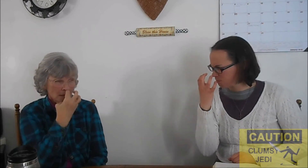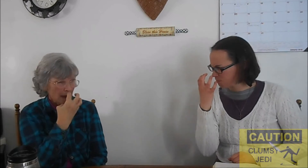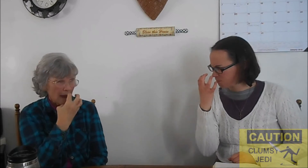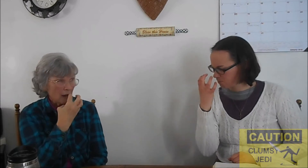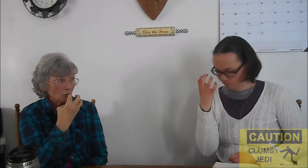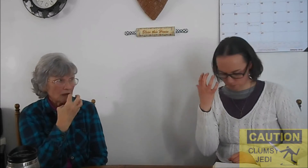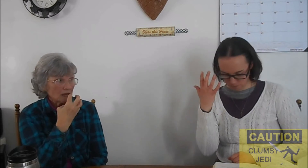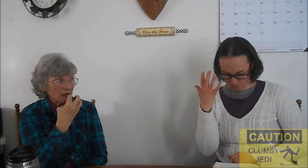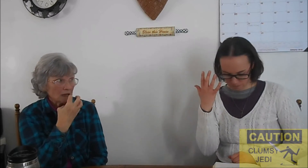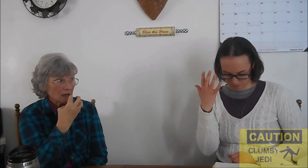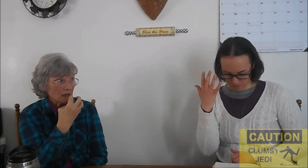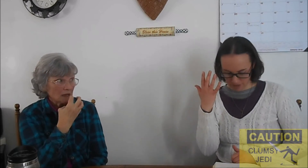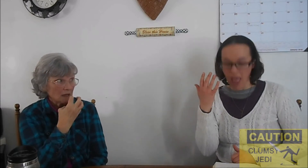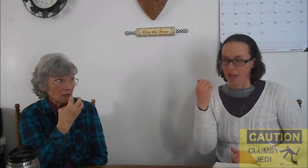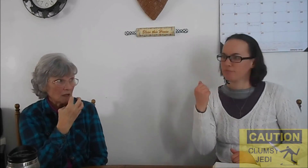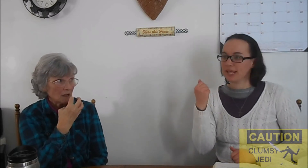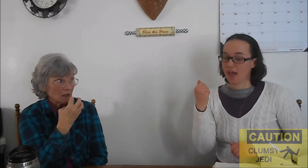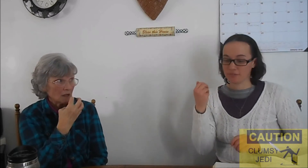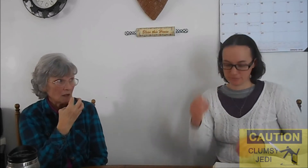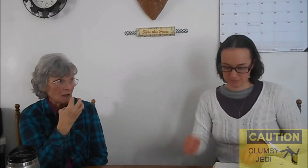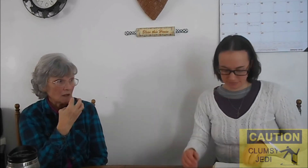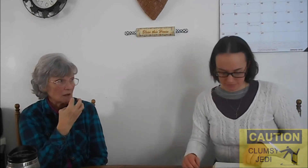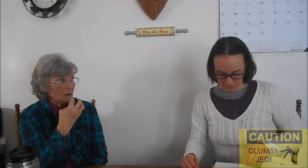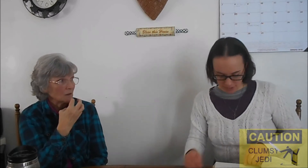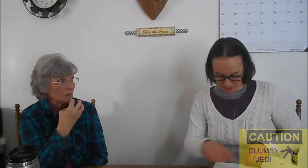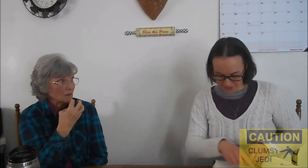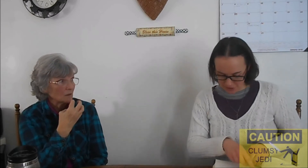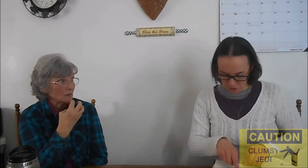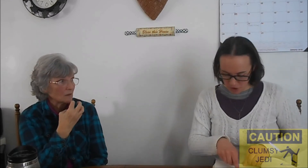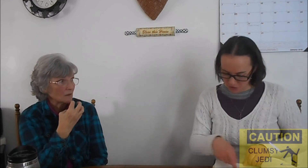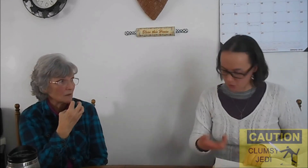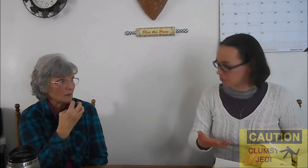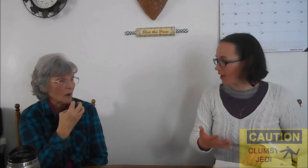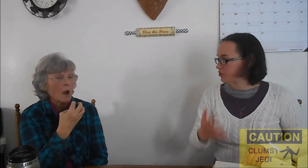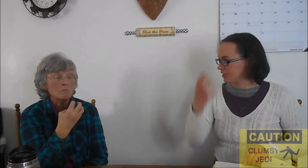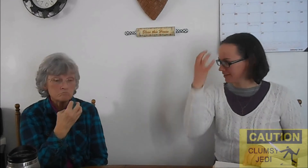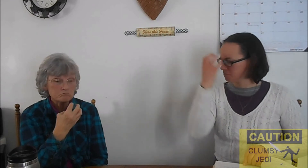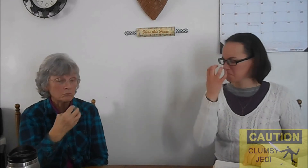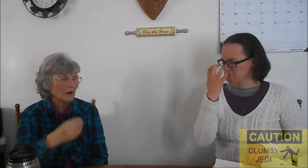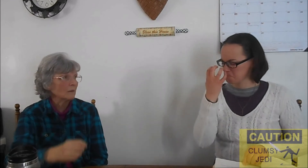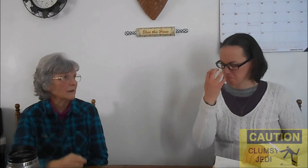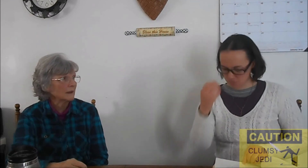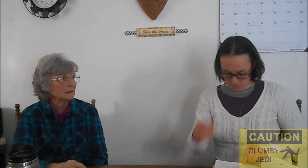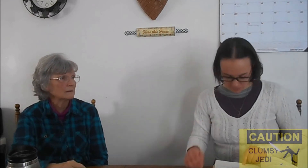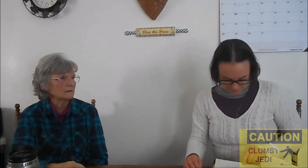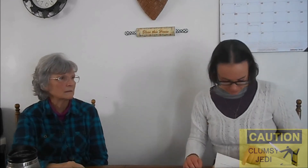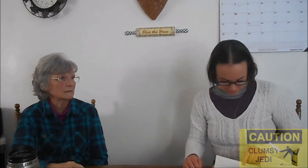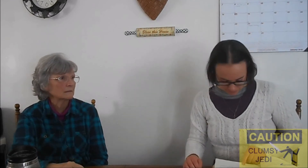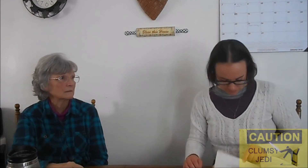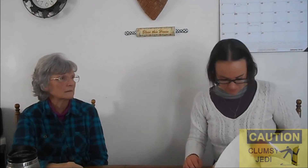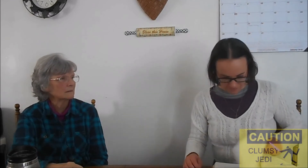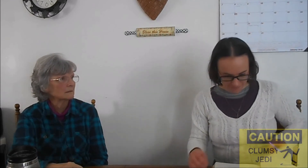Angry? Yeah. Yeah. Uh... says cross or grouchy. Oh. Mm-hmm.